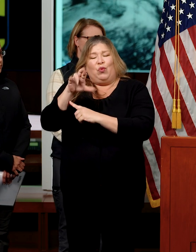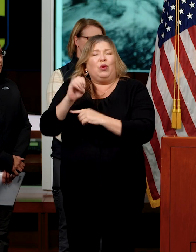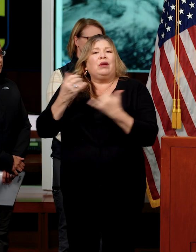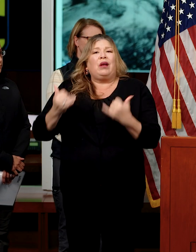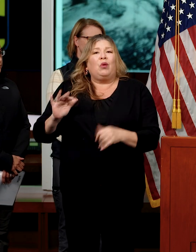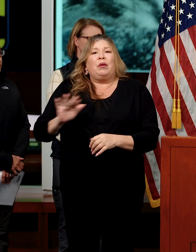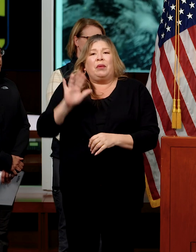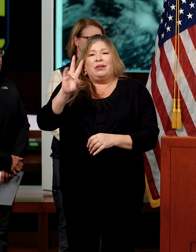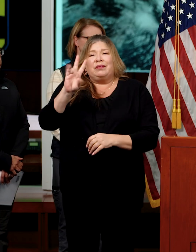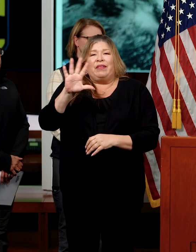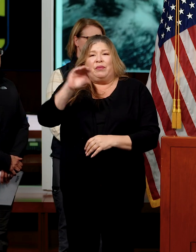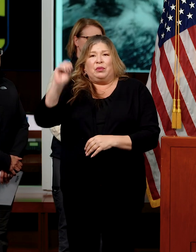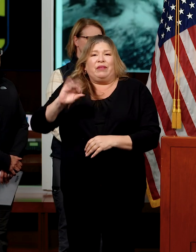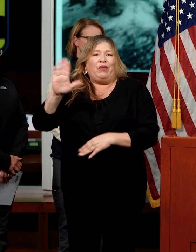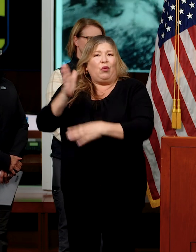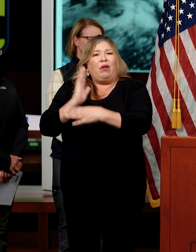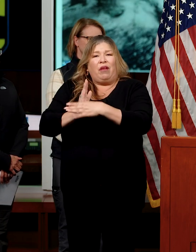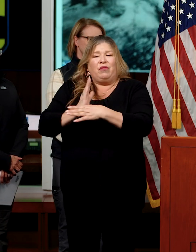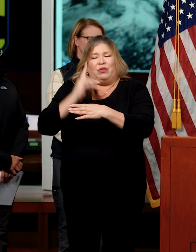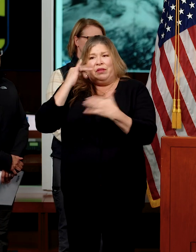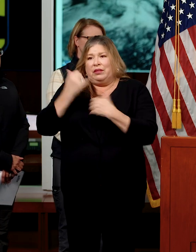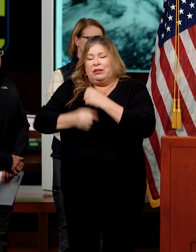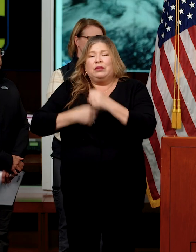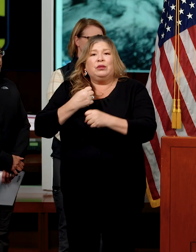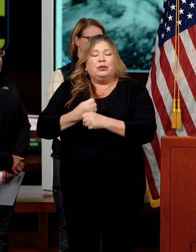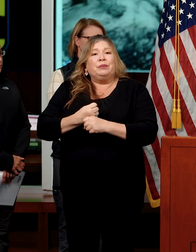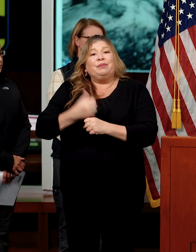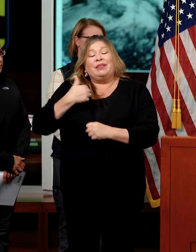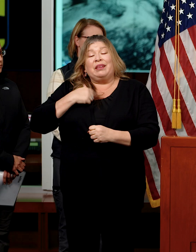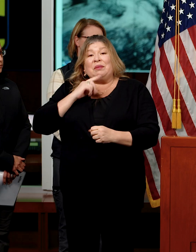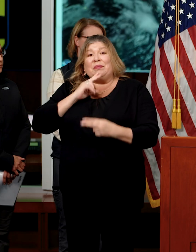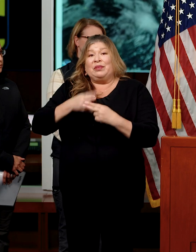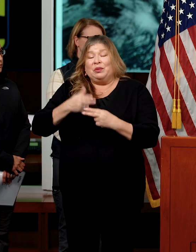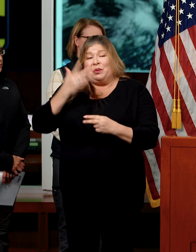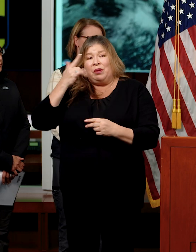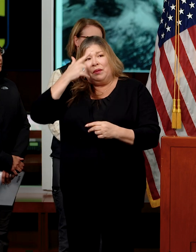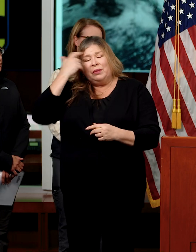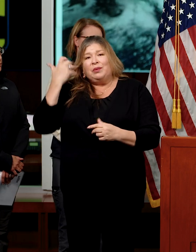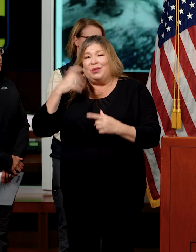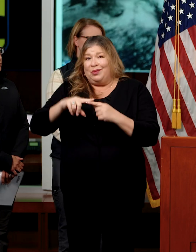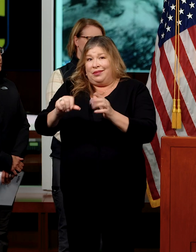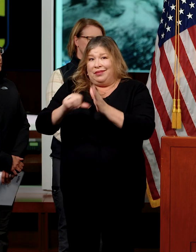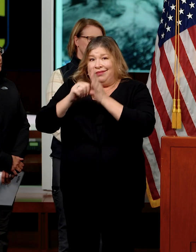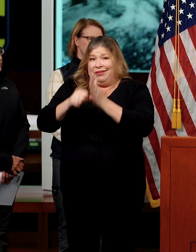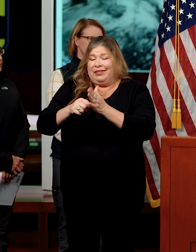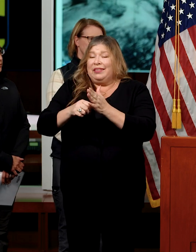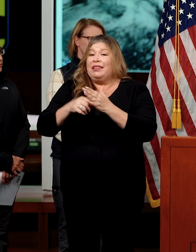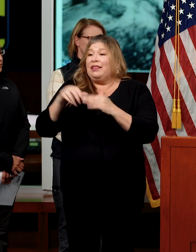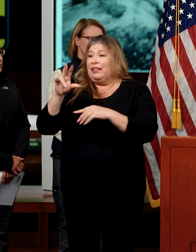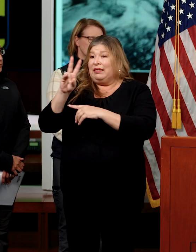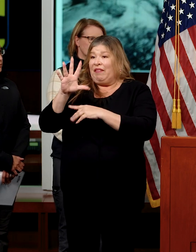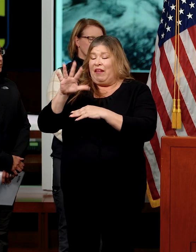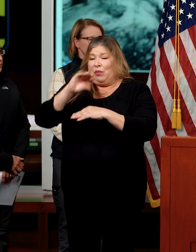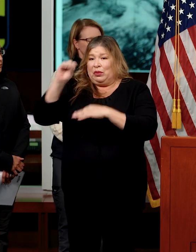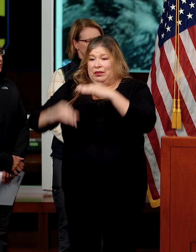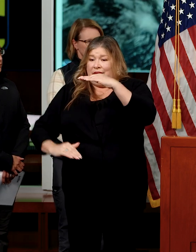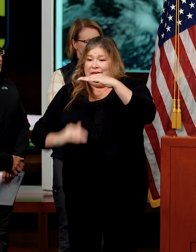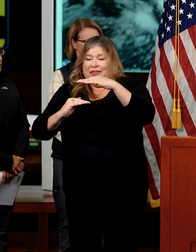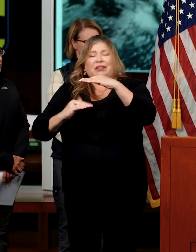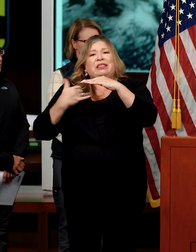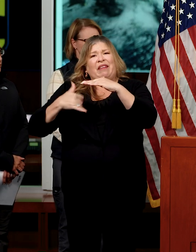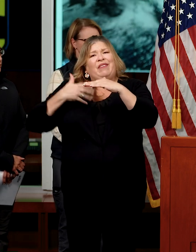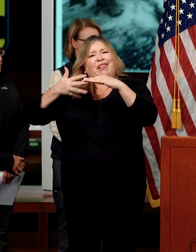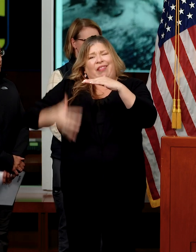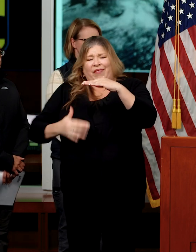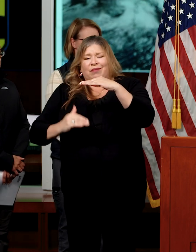% of their average for this time of year. I mention this because I want to make a point that there is still capacity in some of our largest water